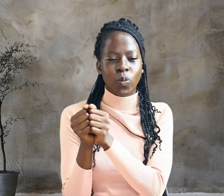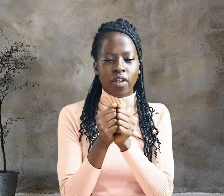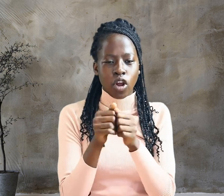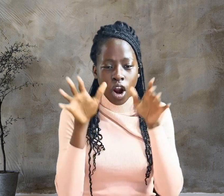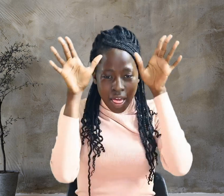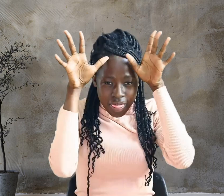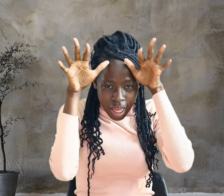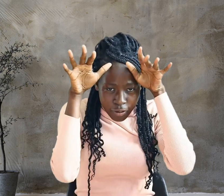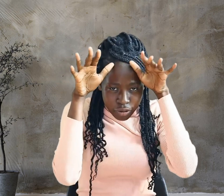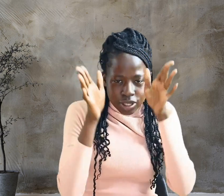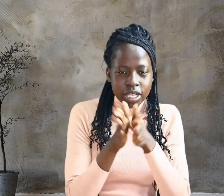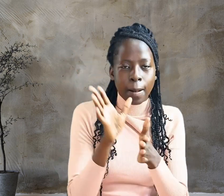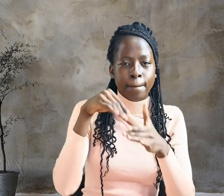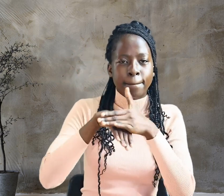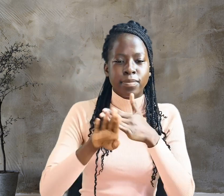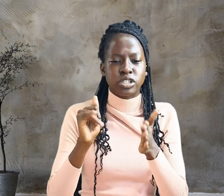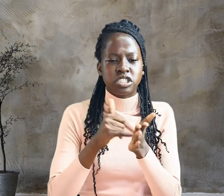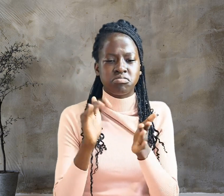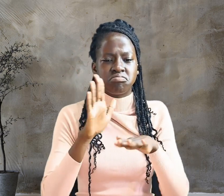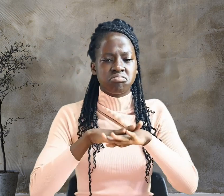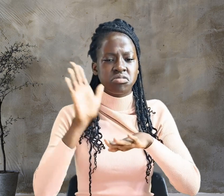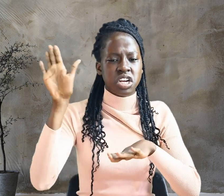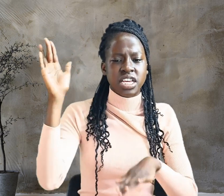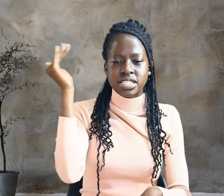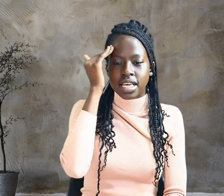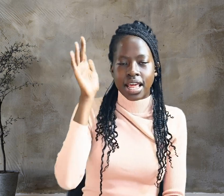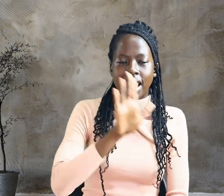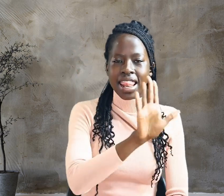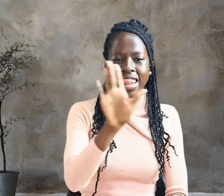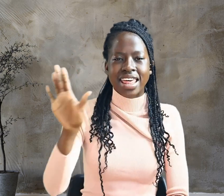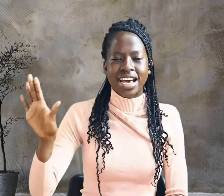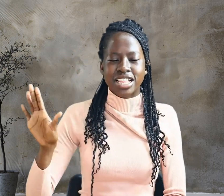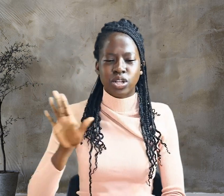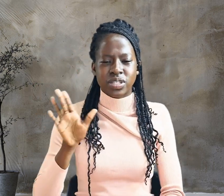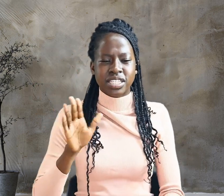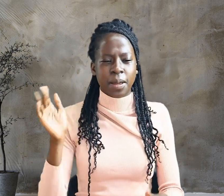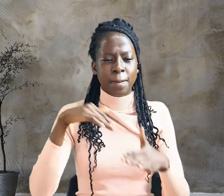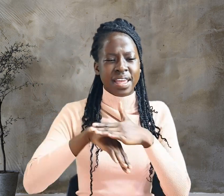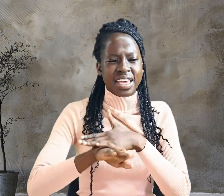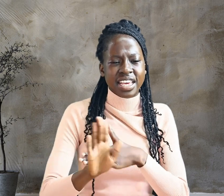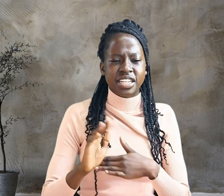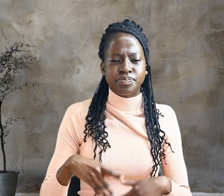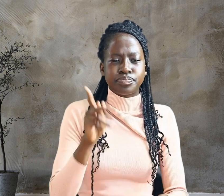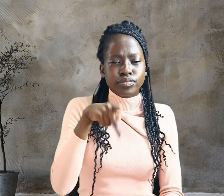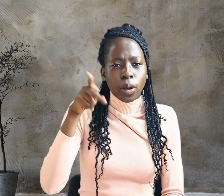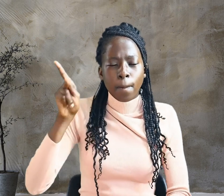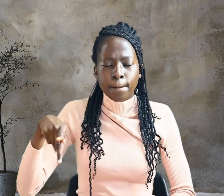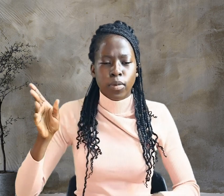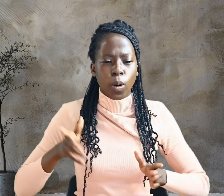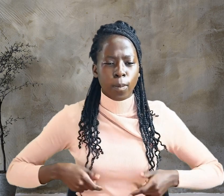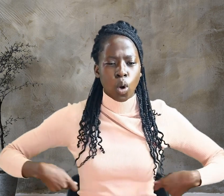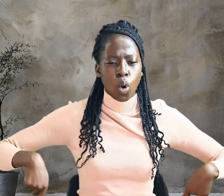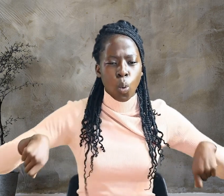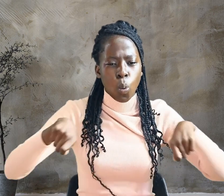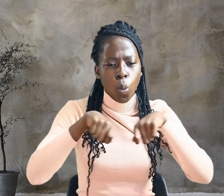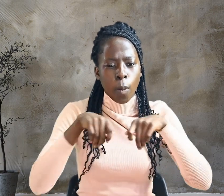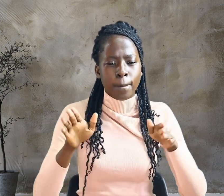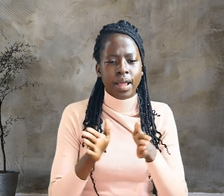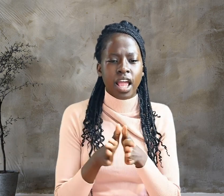thorns and put it on his head. They clothed him in a purple robe and went up to